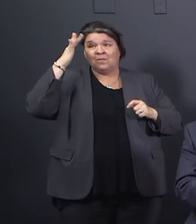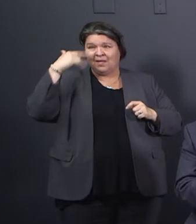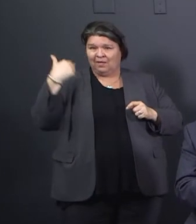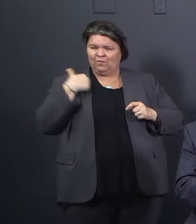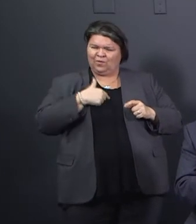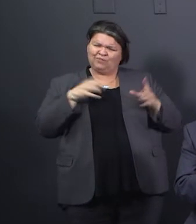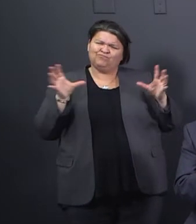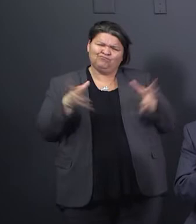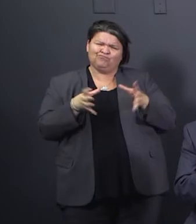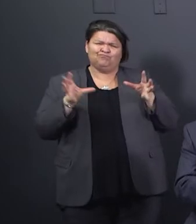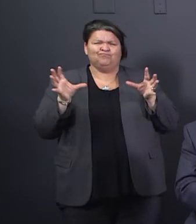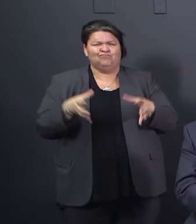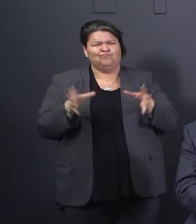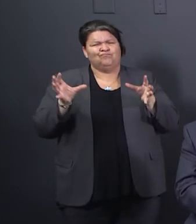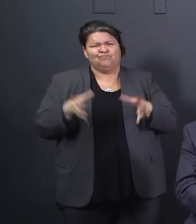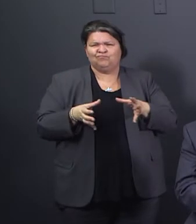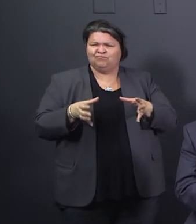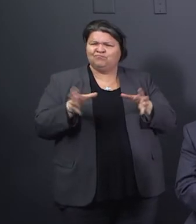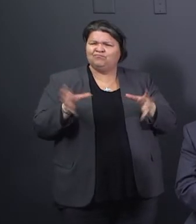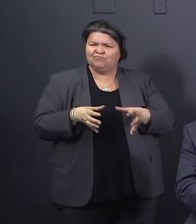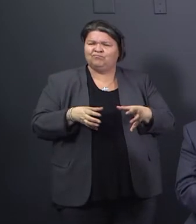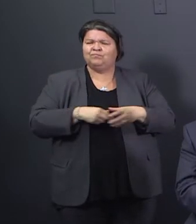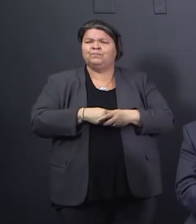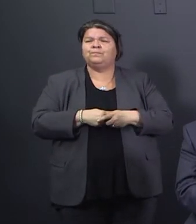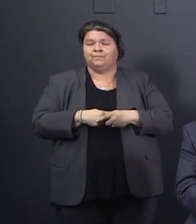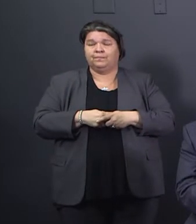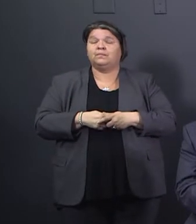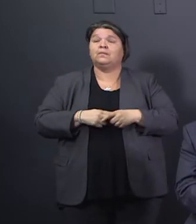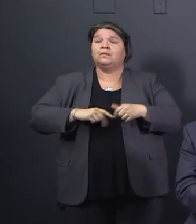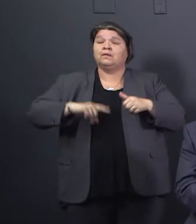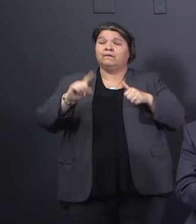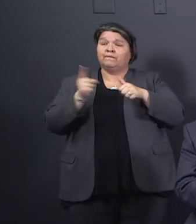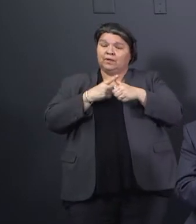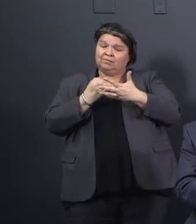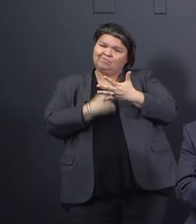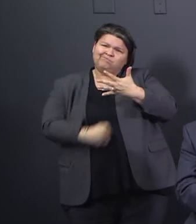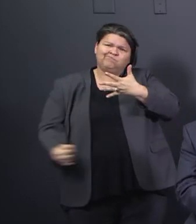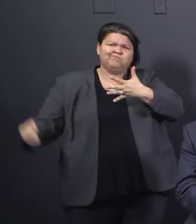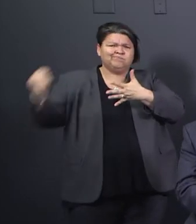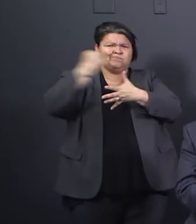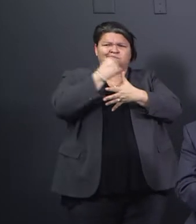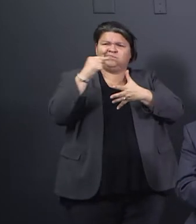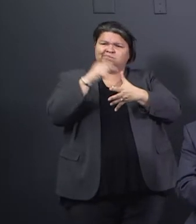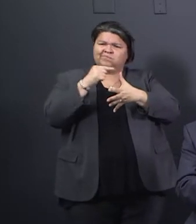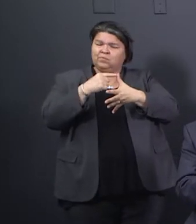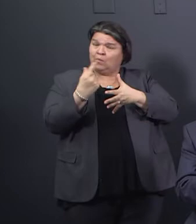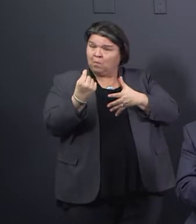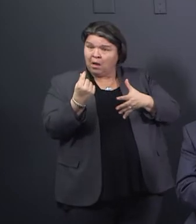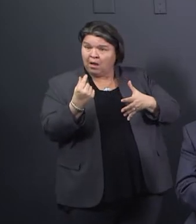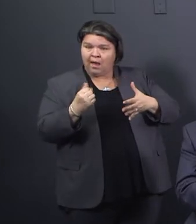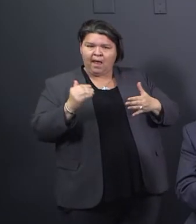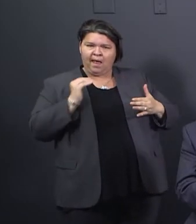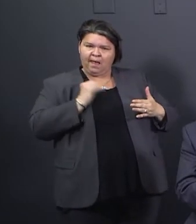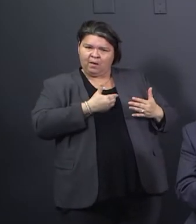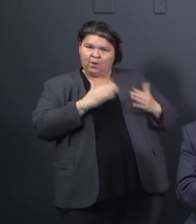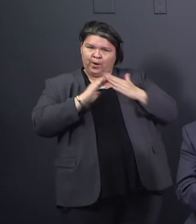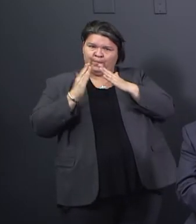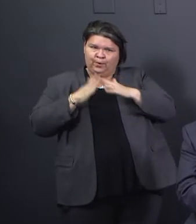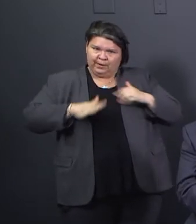first priority is the health of our community. And we've worked very hard on that. We've been very